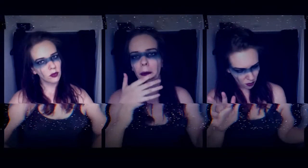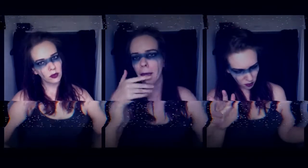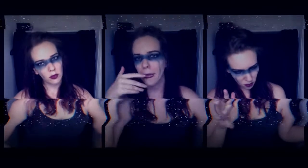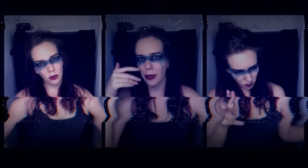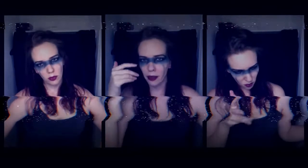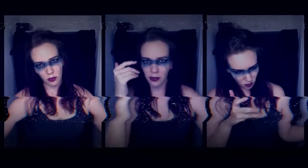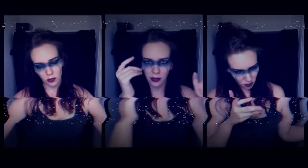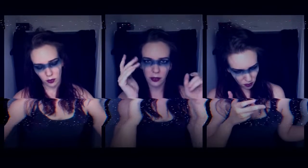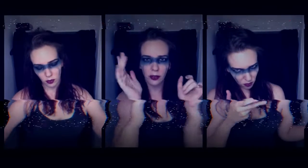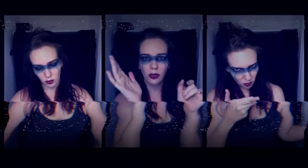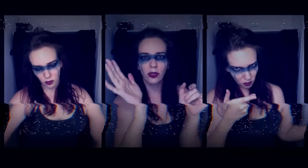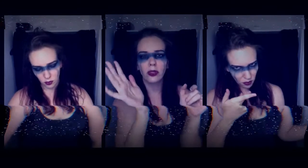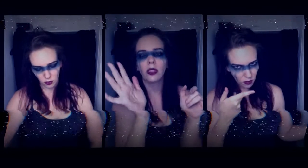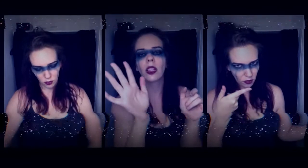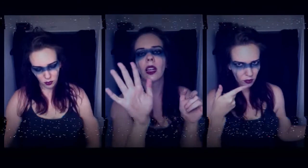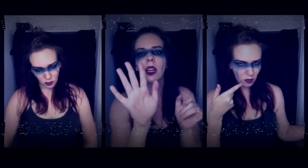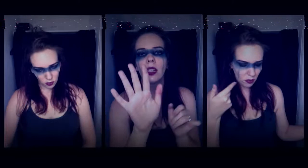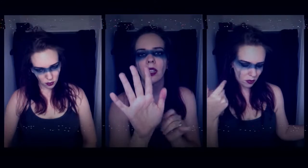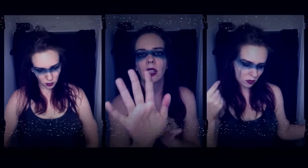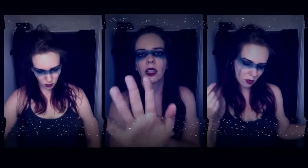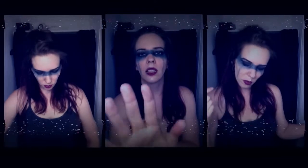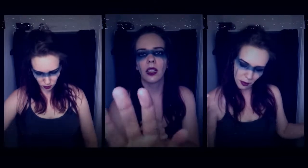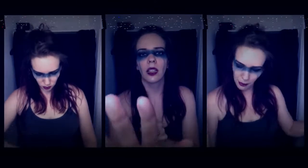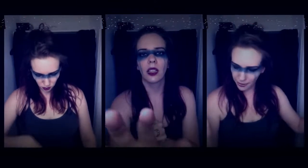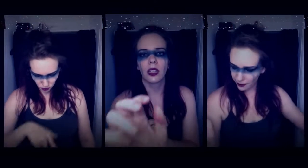Tell me Thank you.